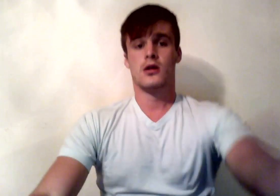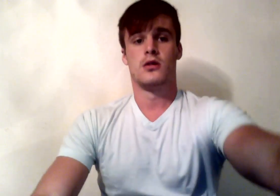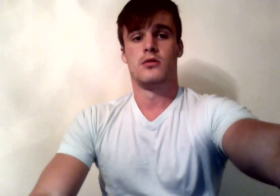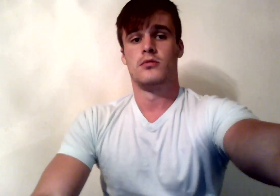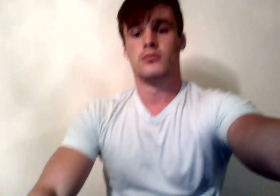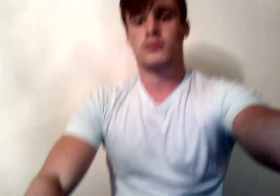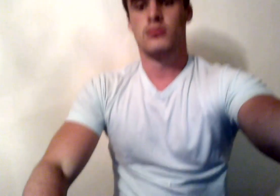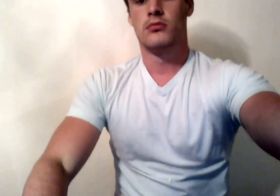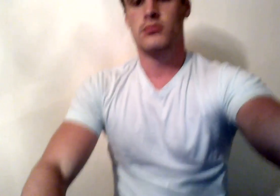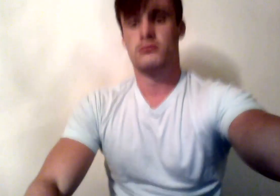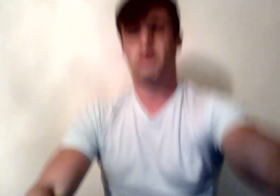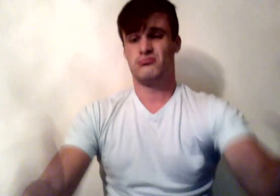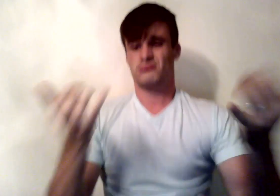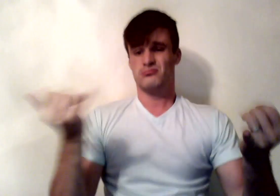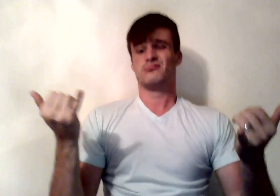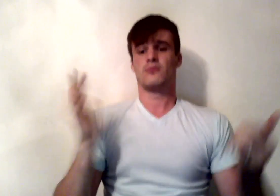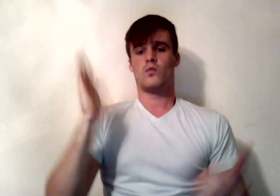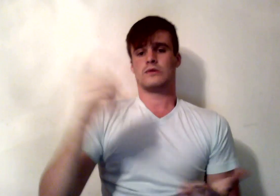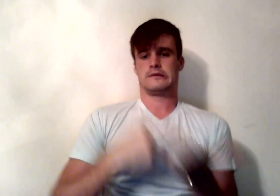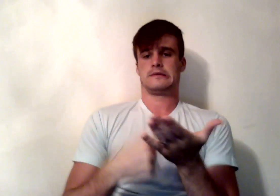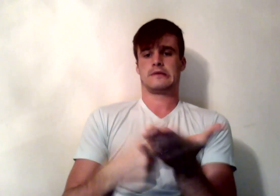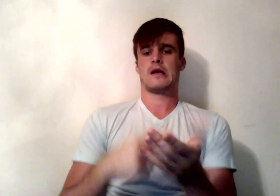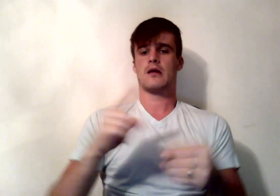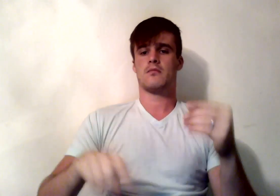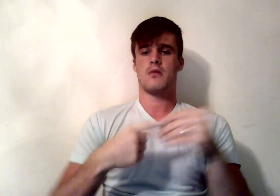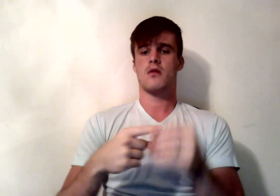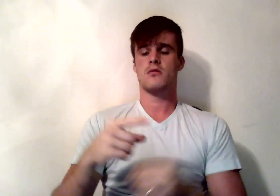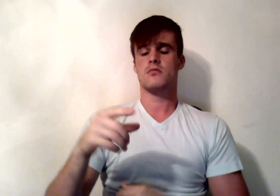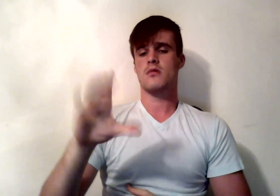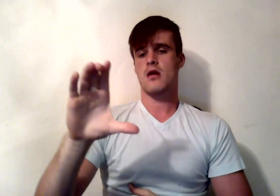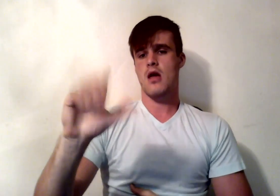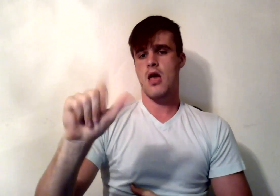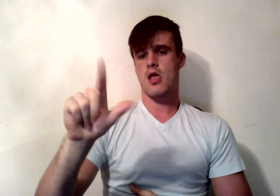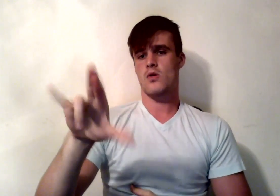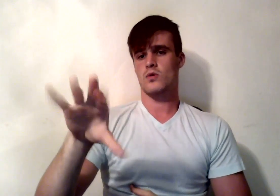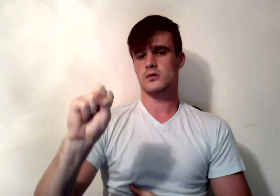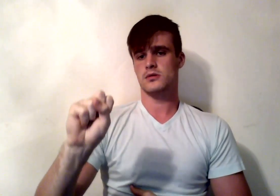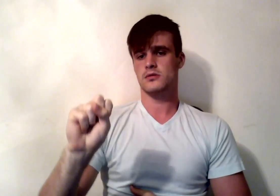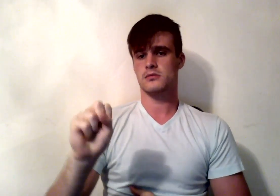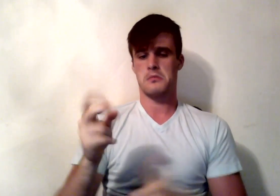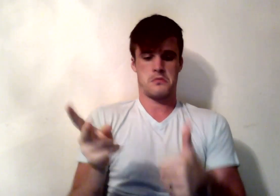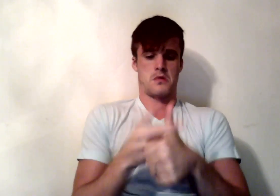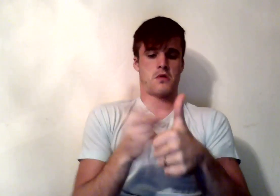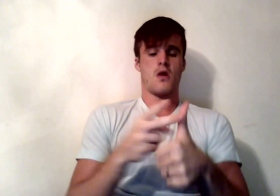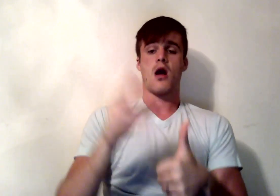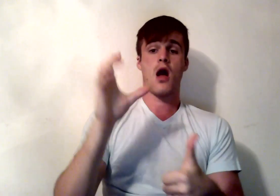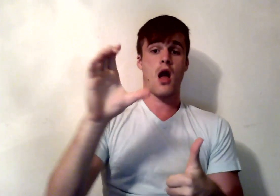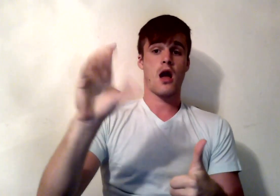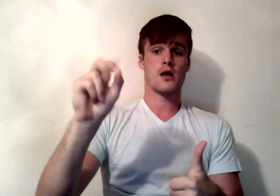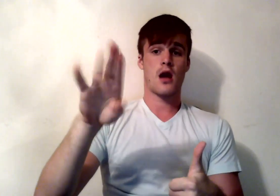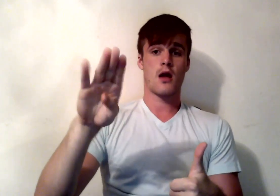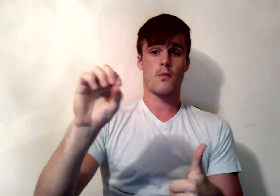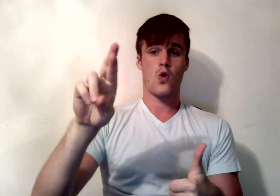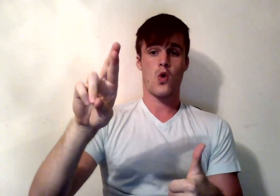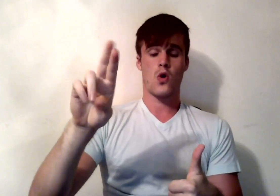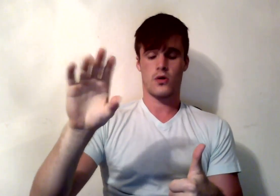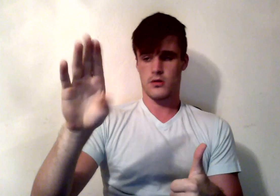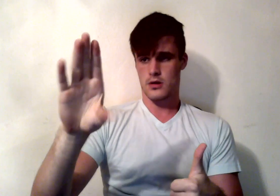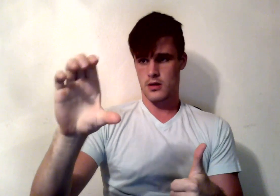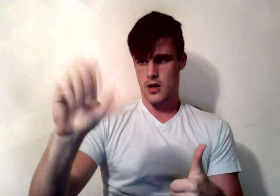namely carbohydrates, fats, and proteins. We'll also reveal another substance that can provide calories even though it's